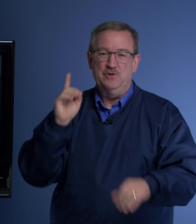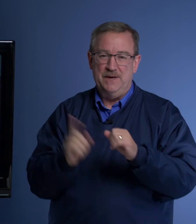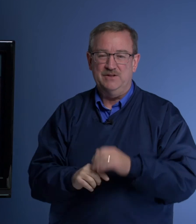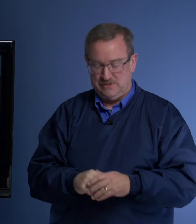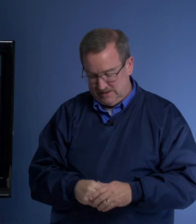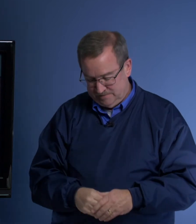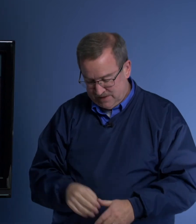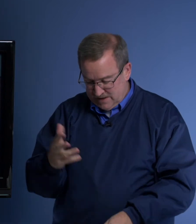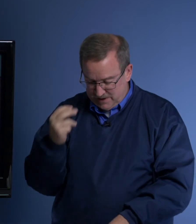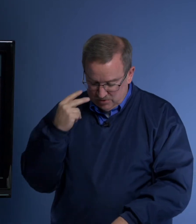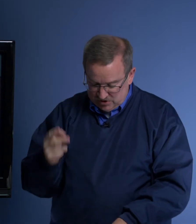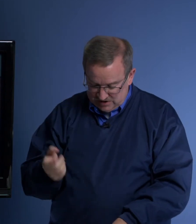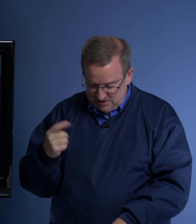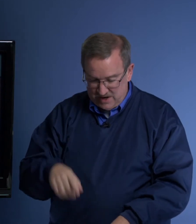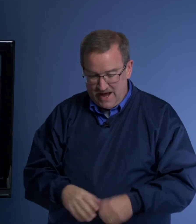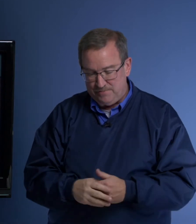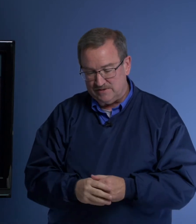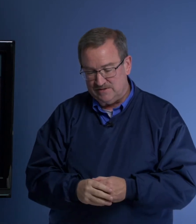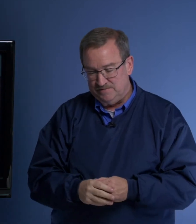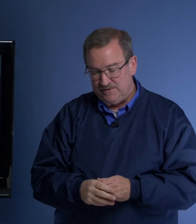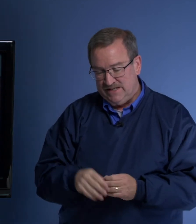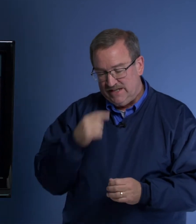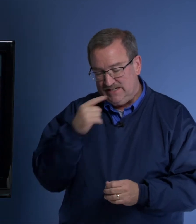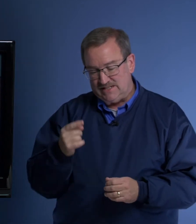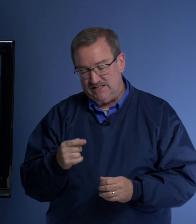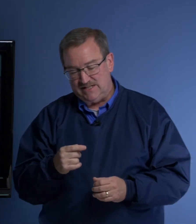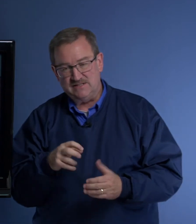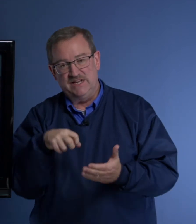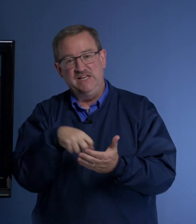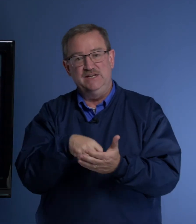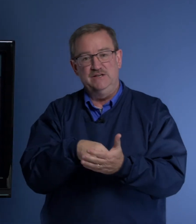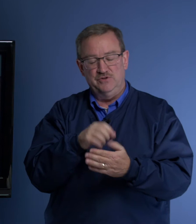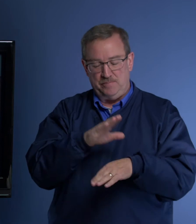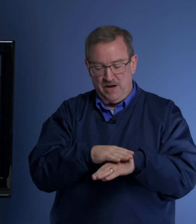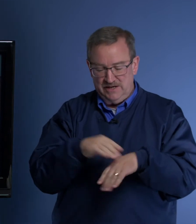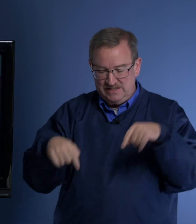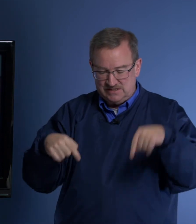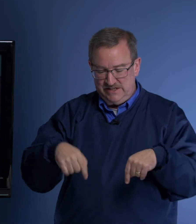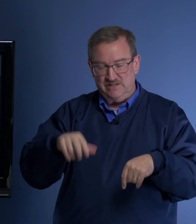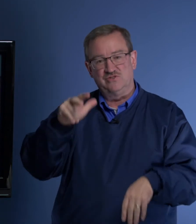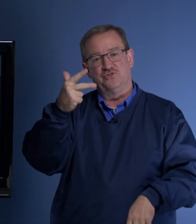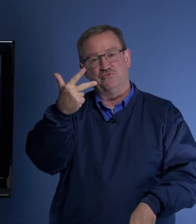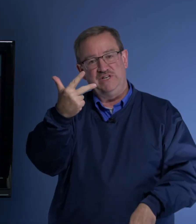the penalty. But I want you to see what happens. He said it says that he kneeled upon his knees three